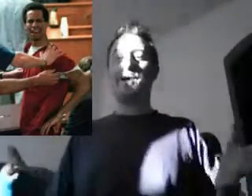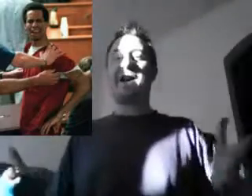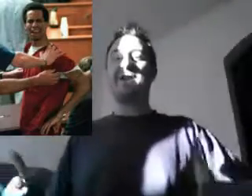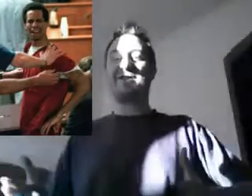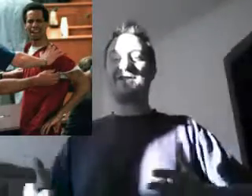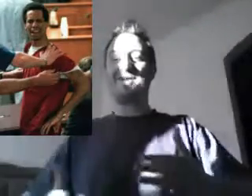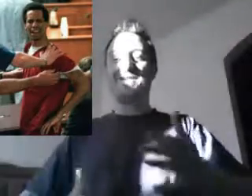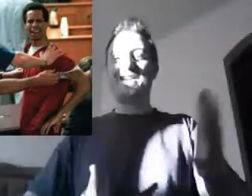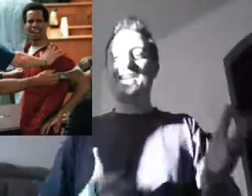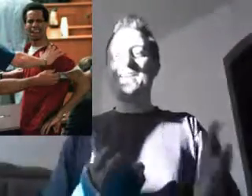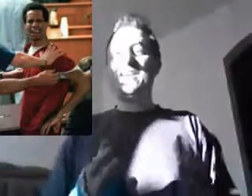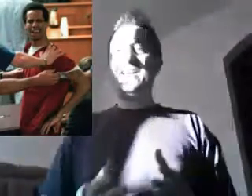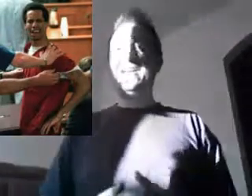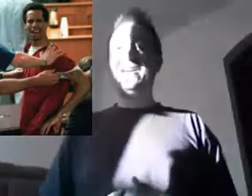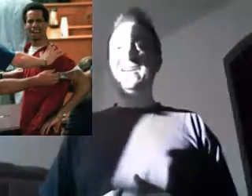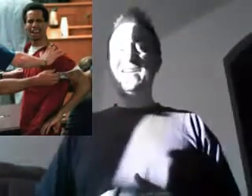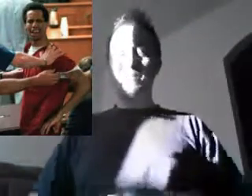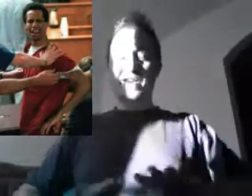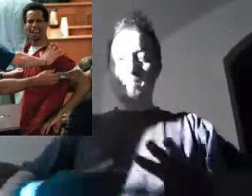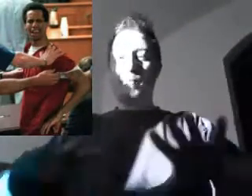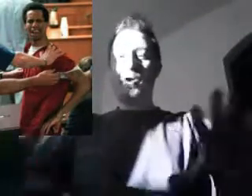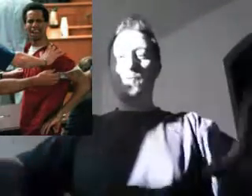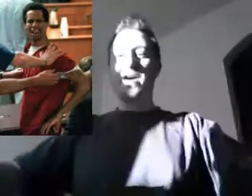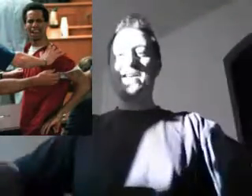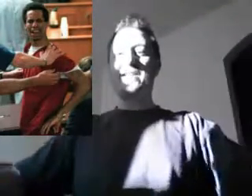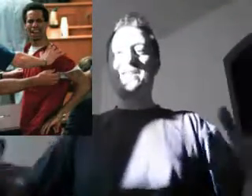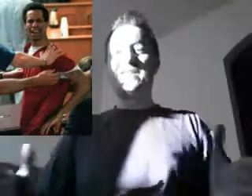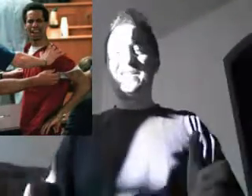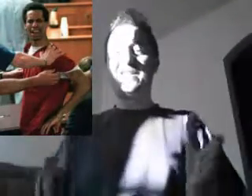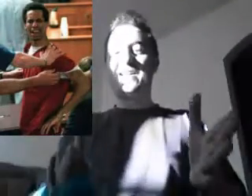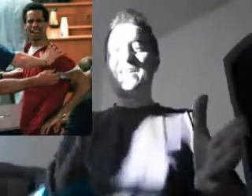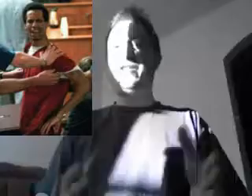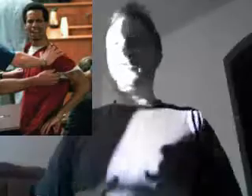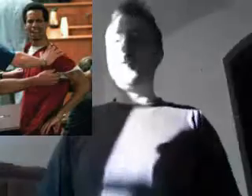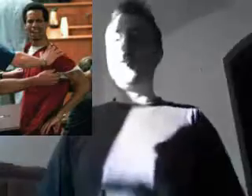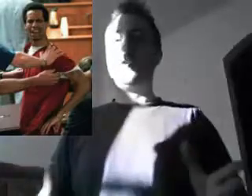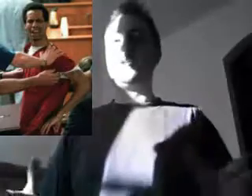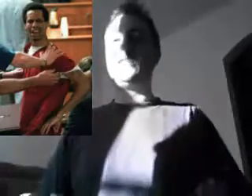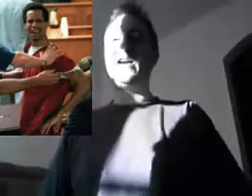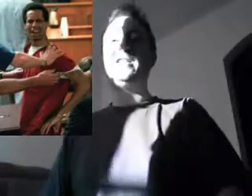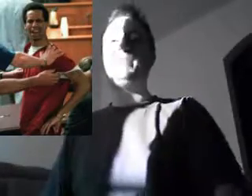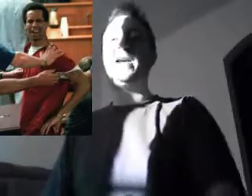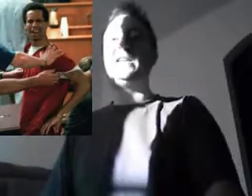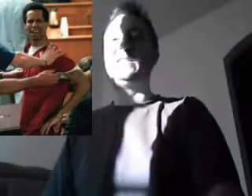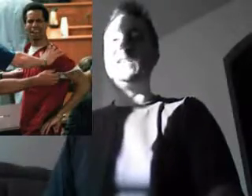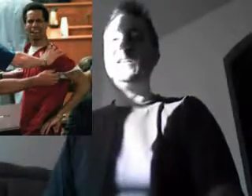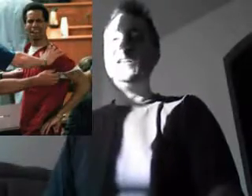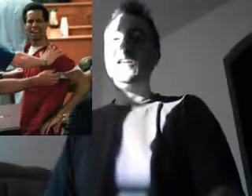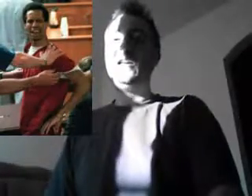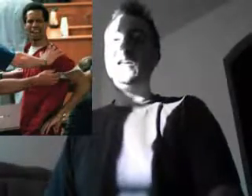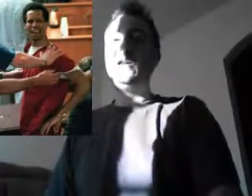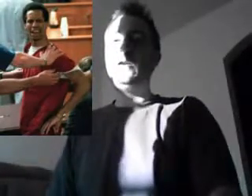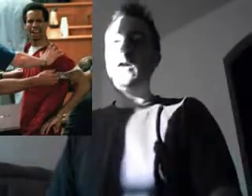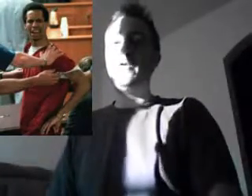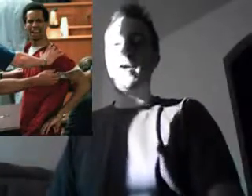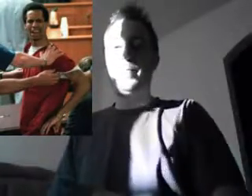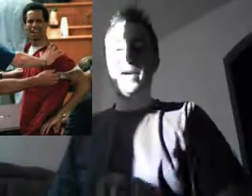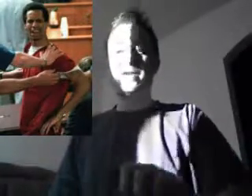courthouse or something, and he made them part ways because he had to get through and it was a tight space. And none of their opinions